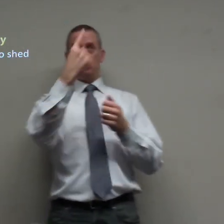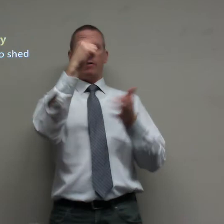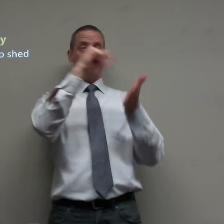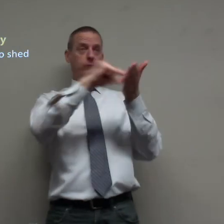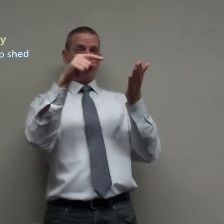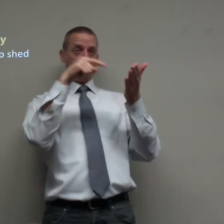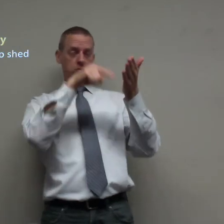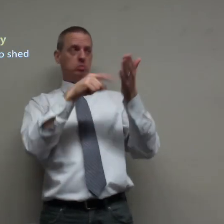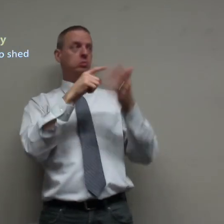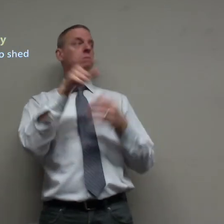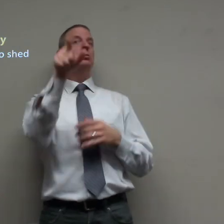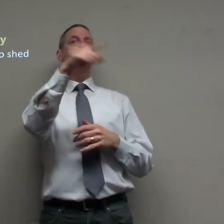interesting